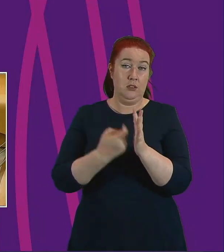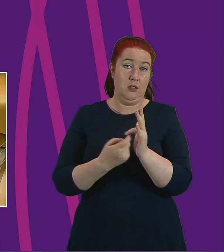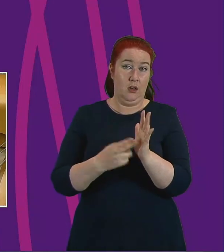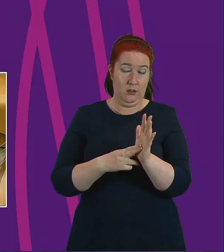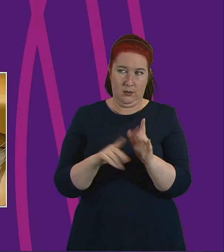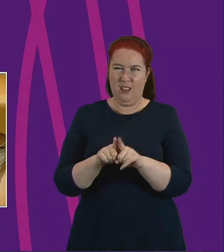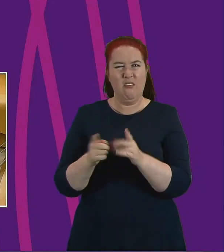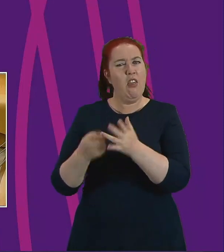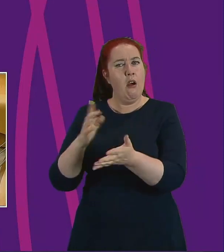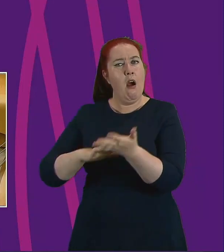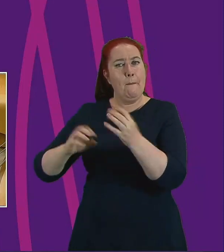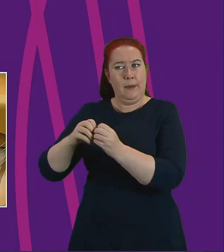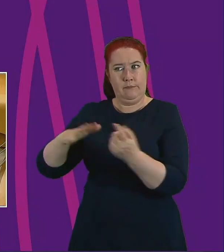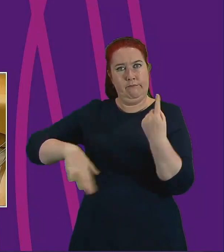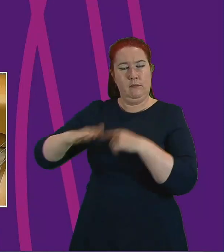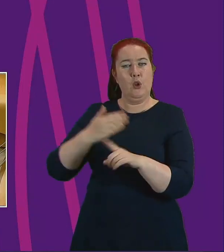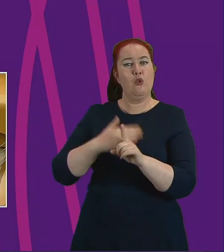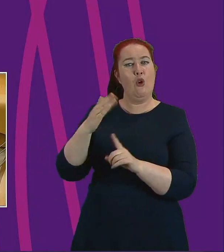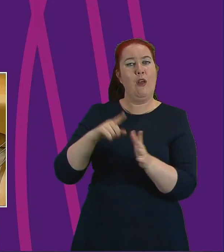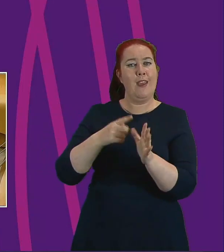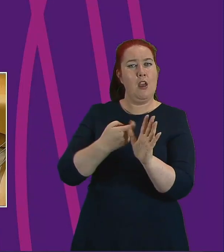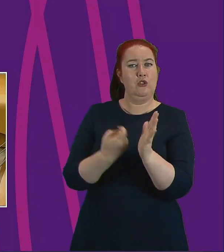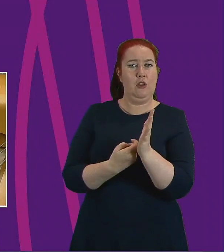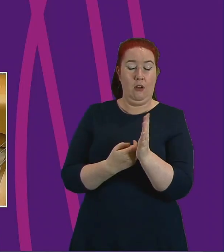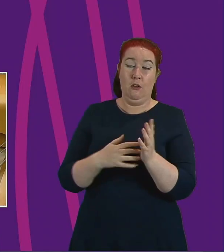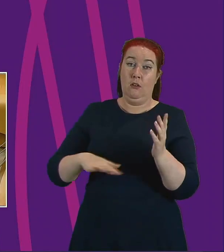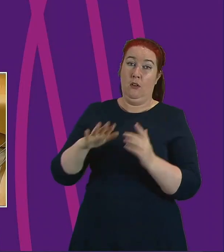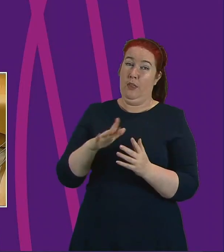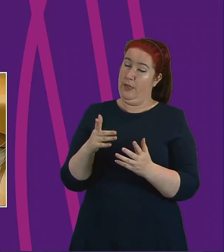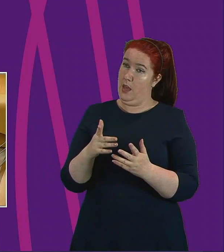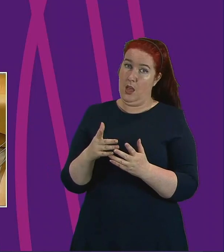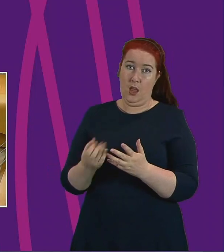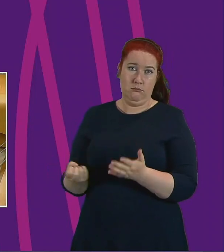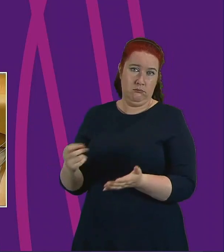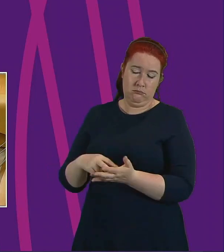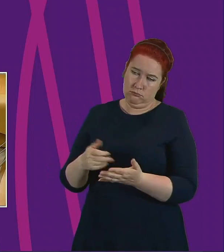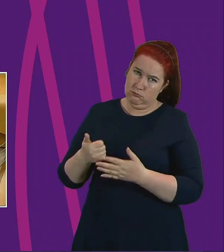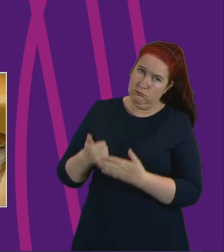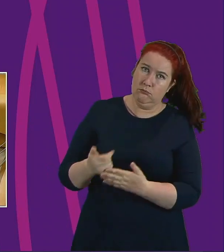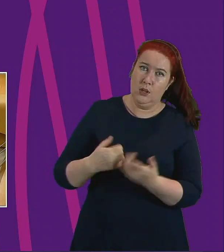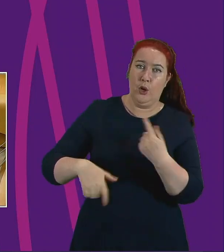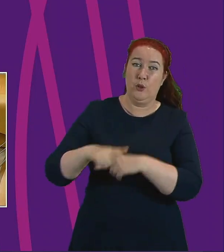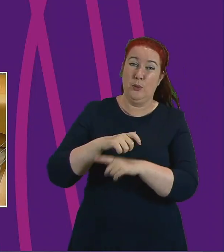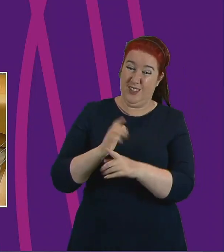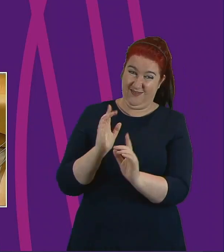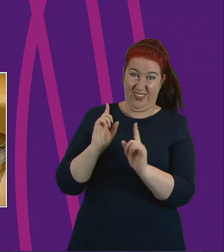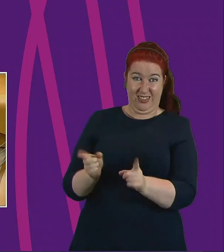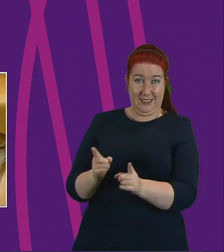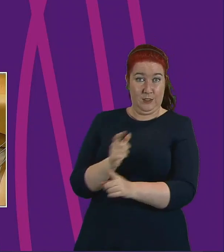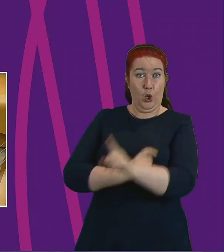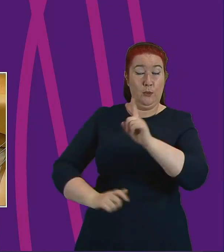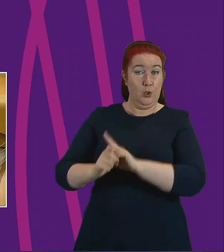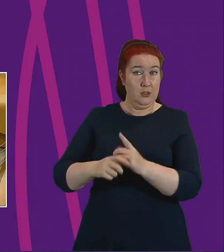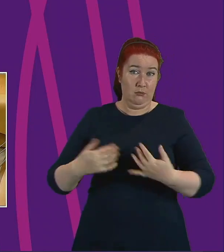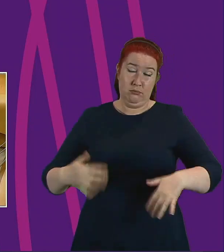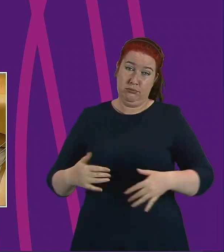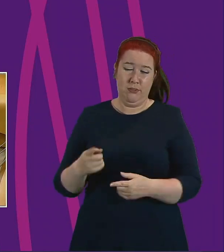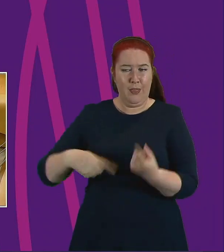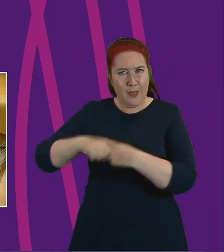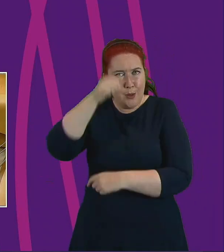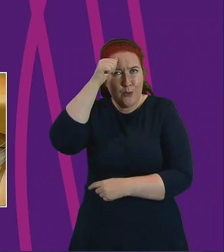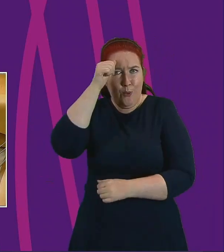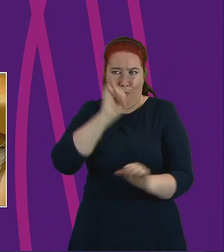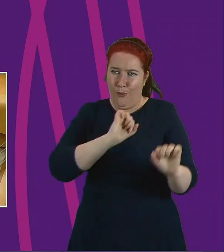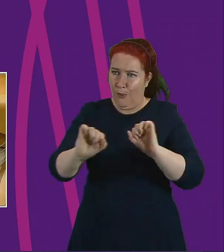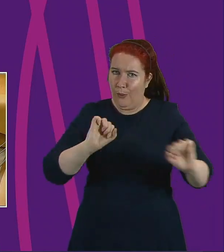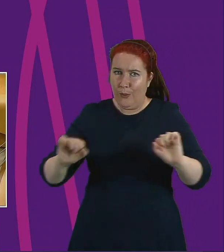stepped up and provided for our community. They're at the heart of the community. Indeed, they are the community. They know what's needed. The